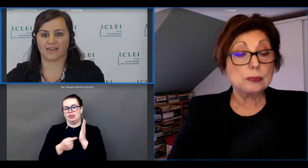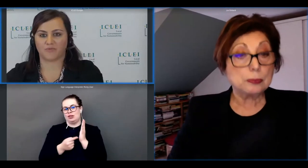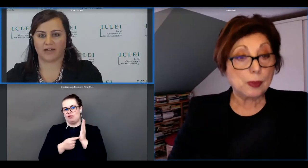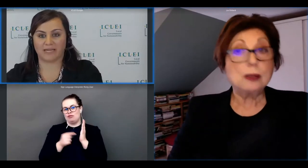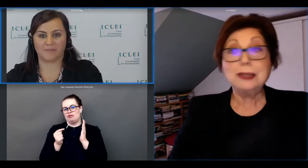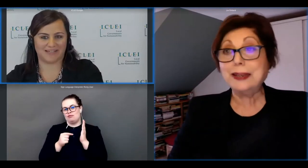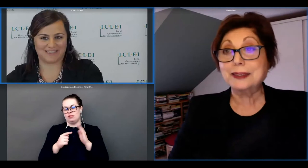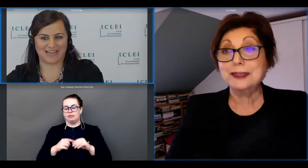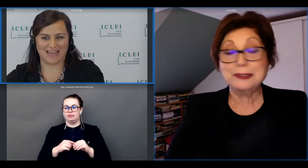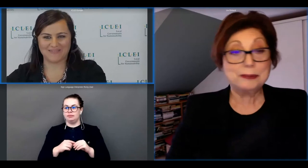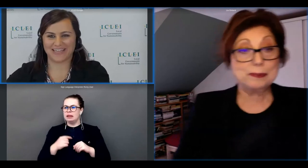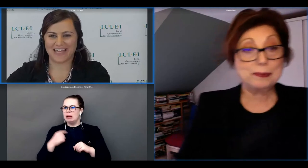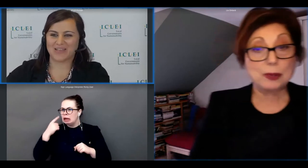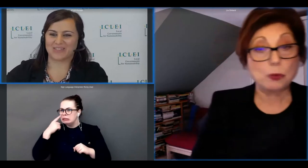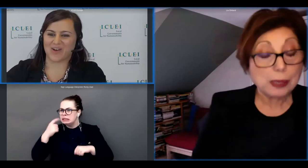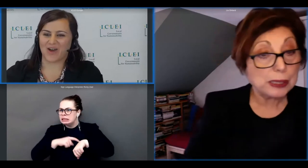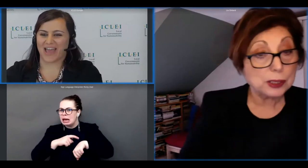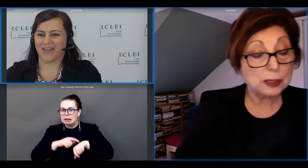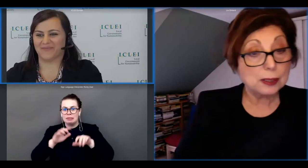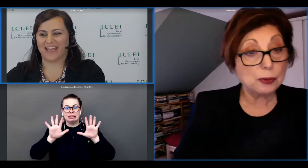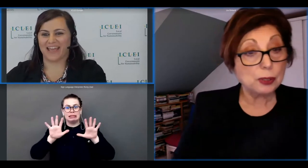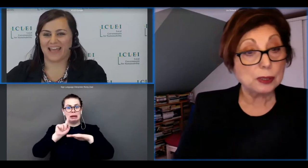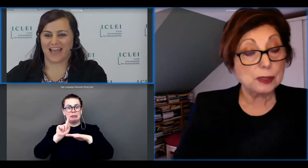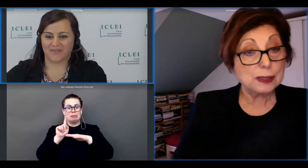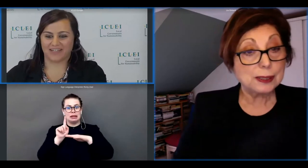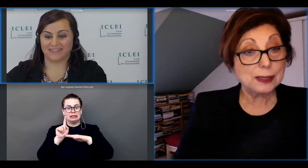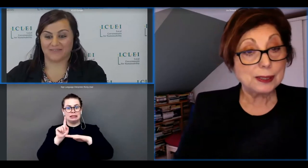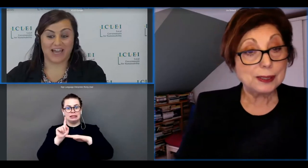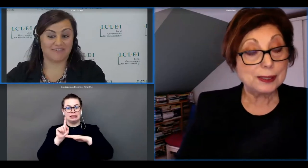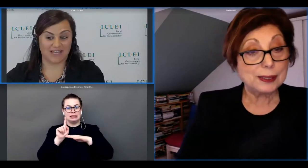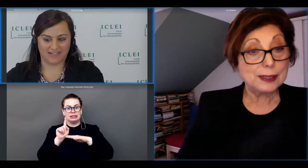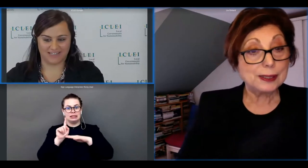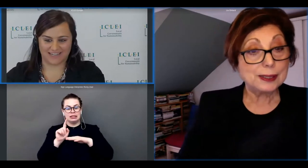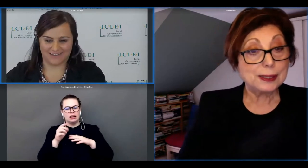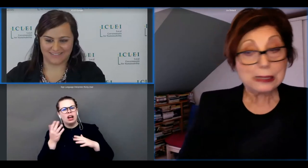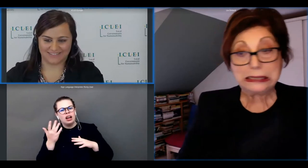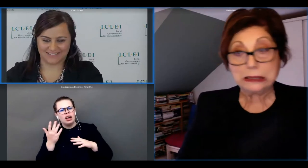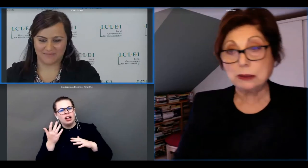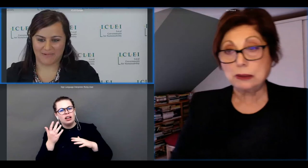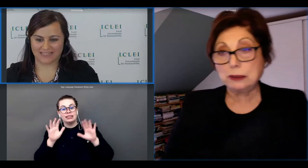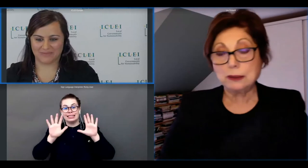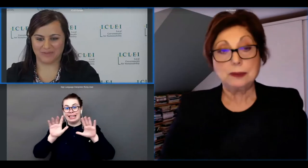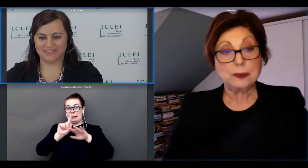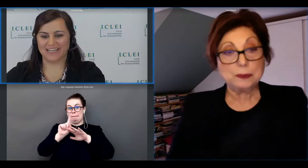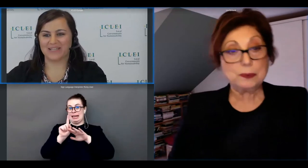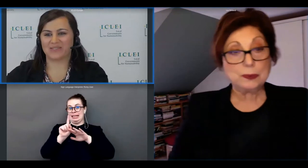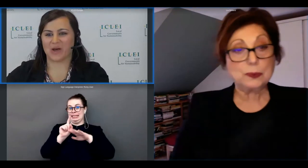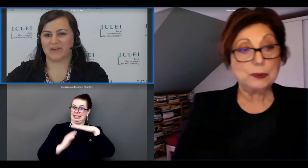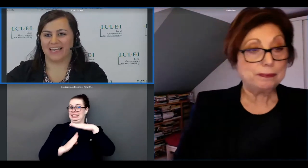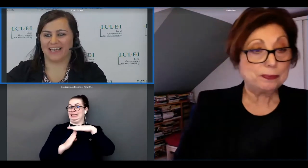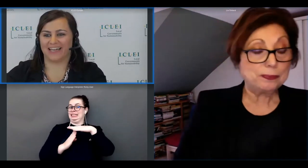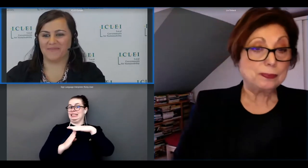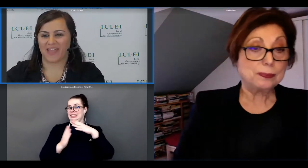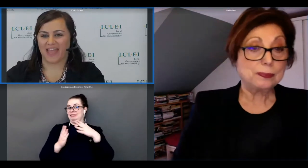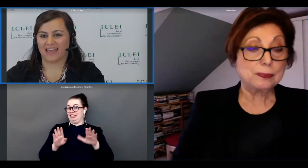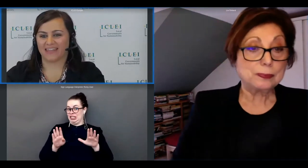time we have 10 minutes left so um i would we have 10 minutes left maximum so we